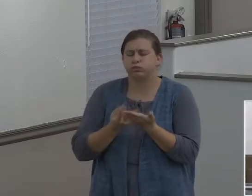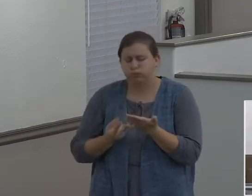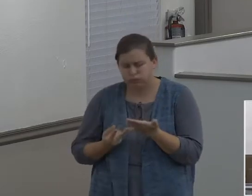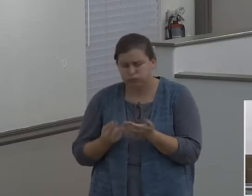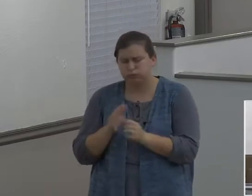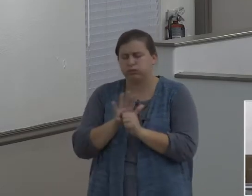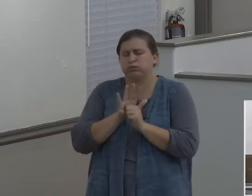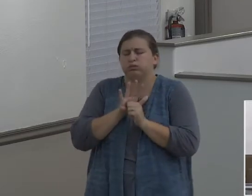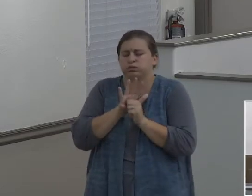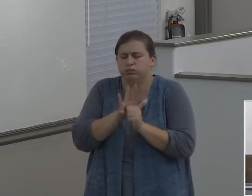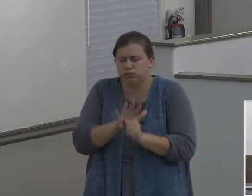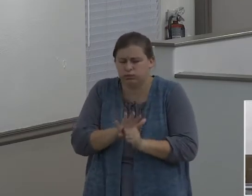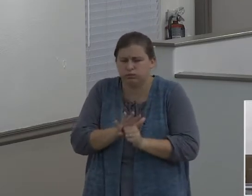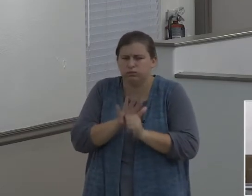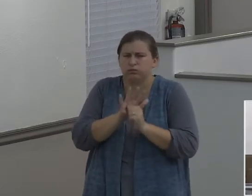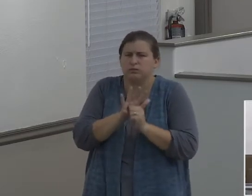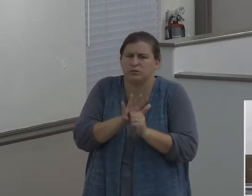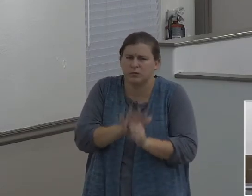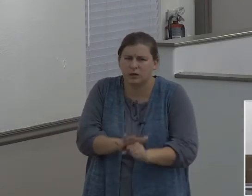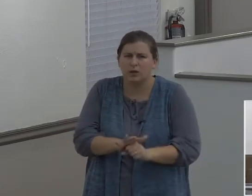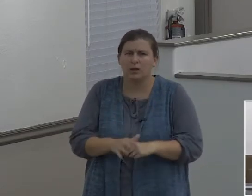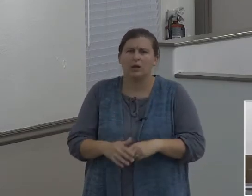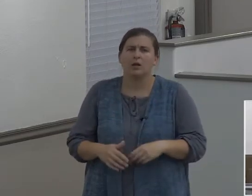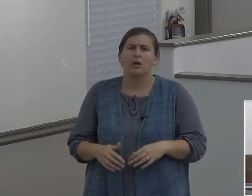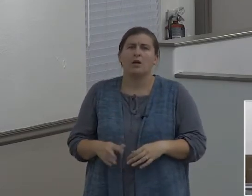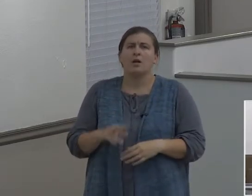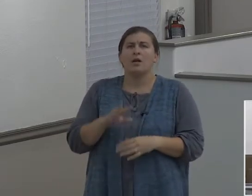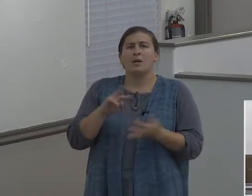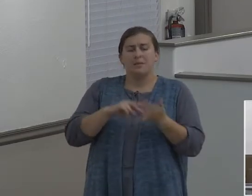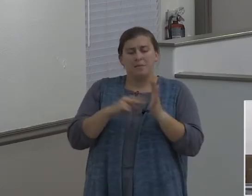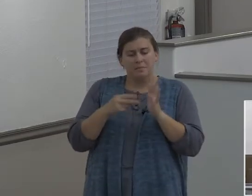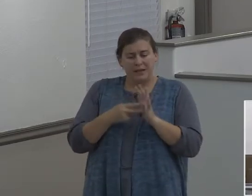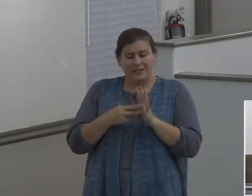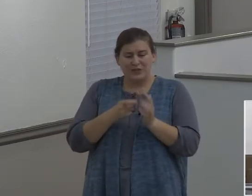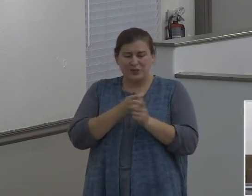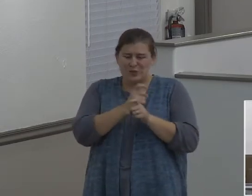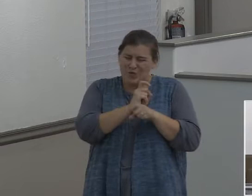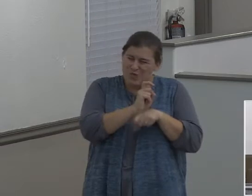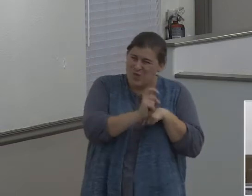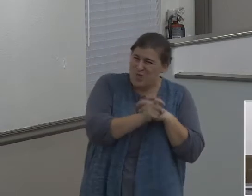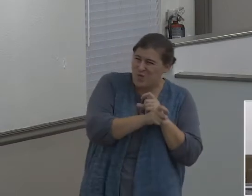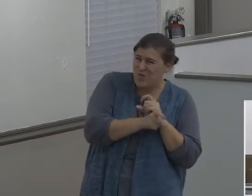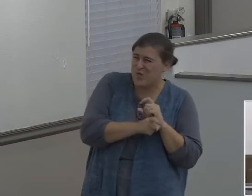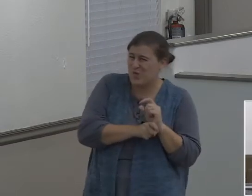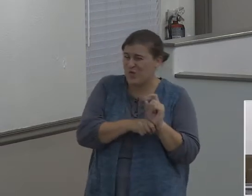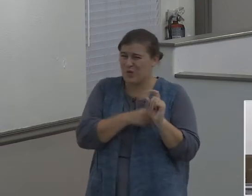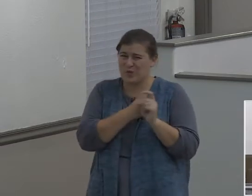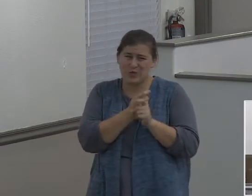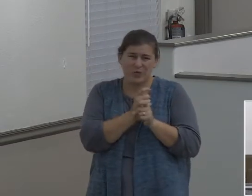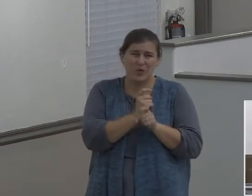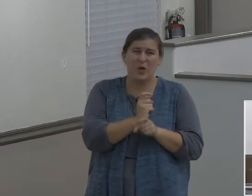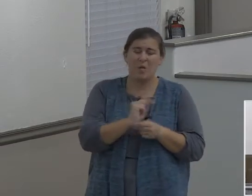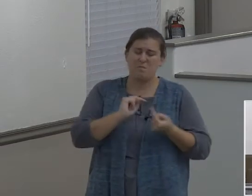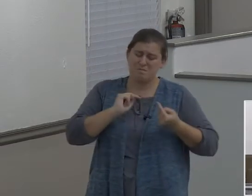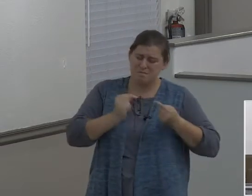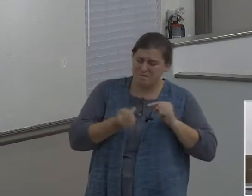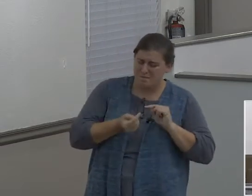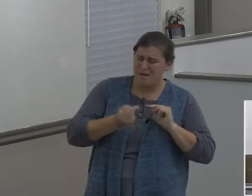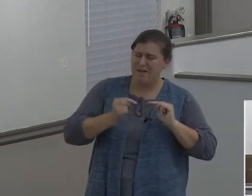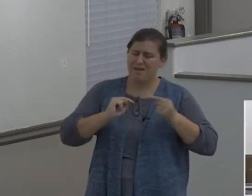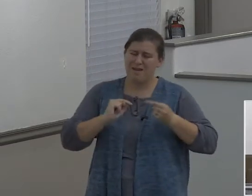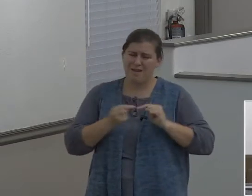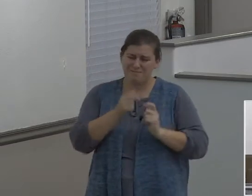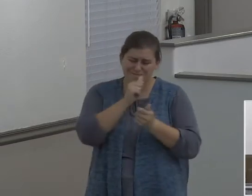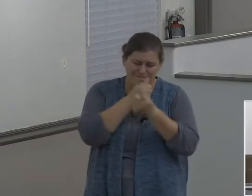vexed, in verse 8, means to torture. You know, pain, toil, torment, toss.